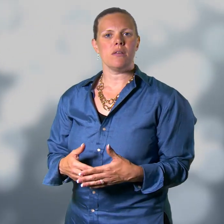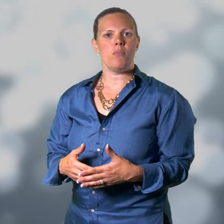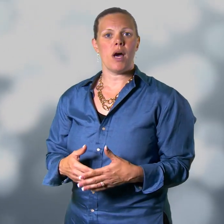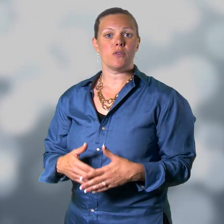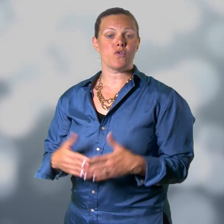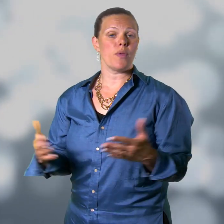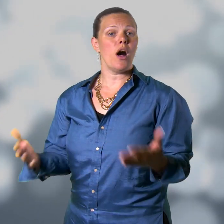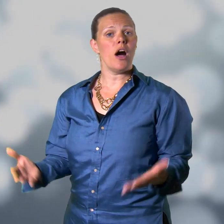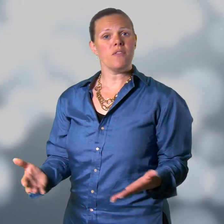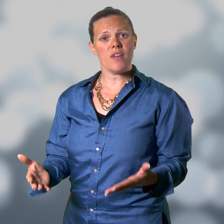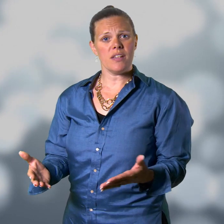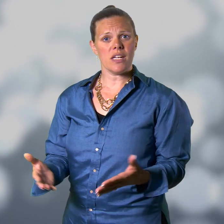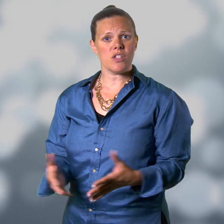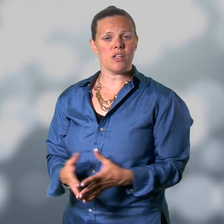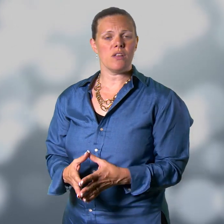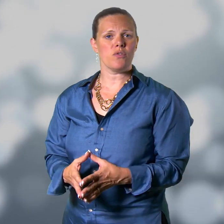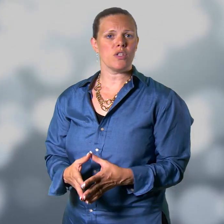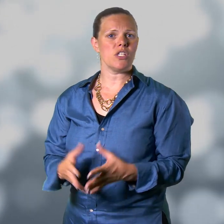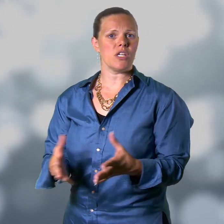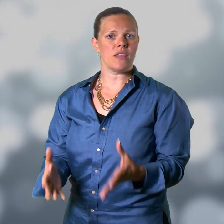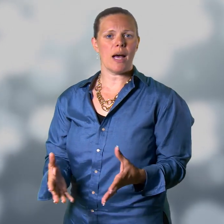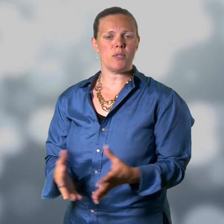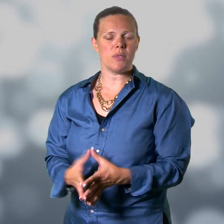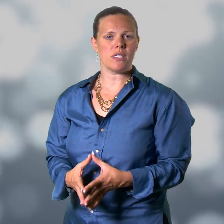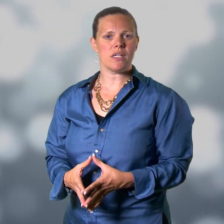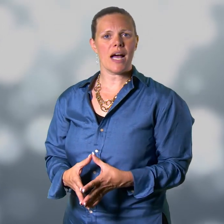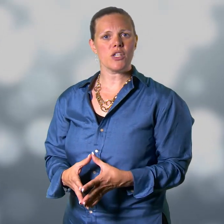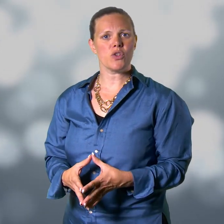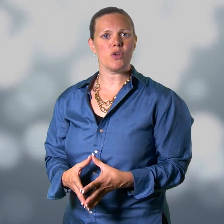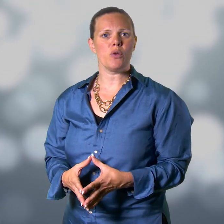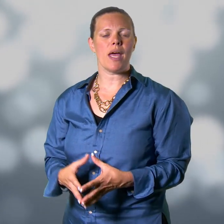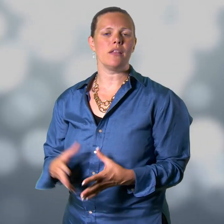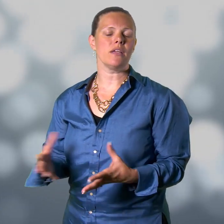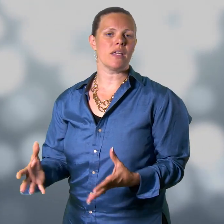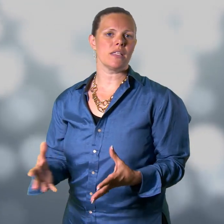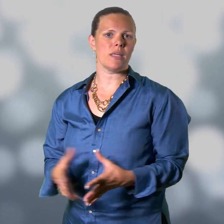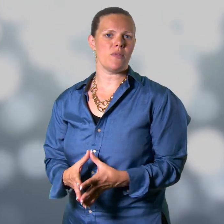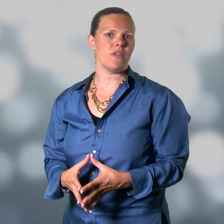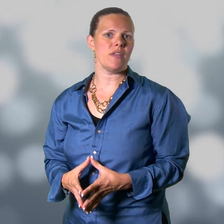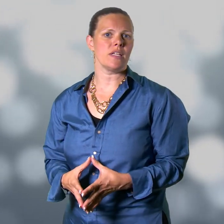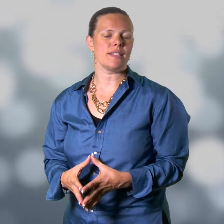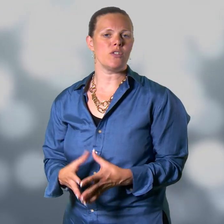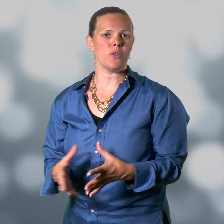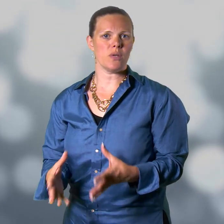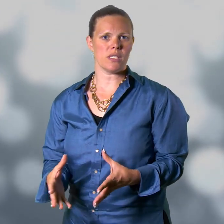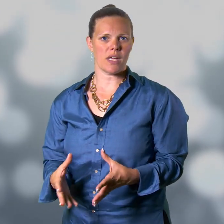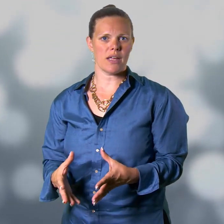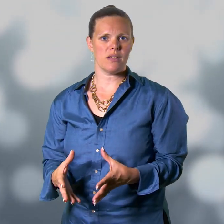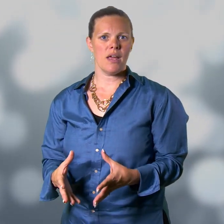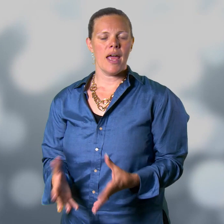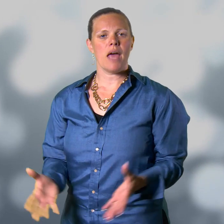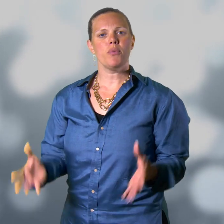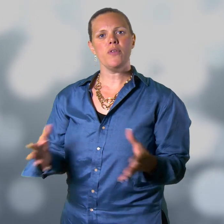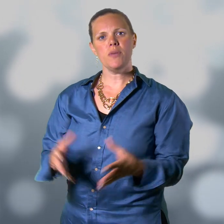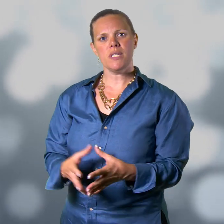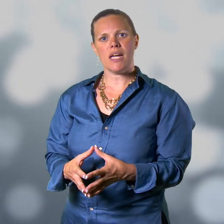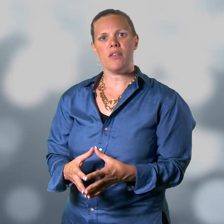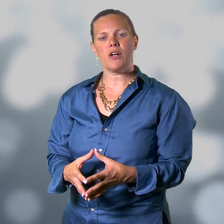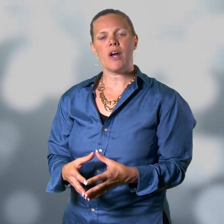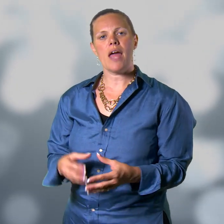models from the Hahn Foundation for teaching in the Optimistic Classroom, and looking at some of the things Ledoux has done, and put them together and